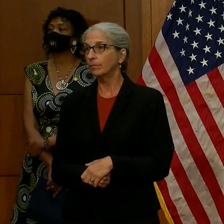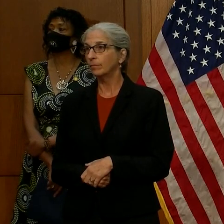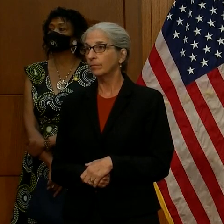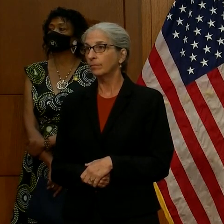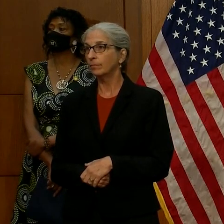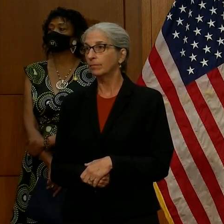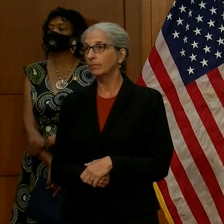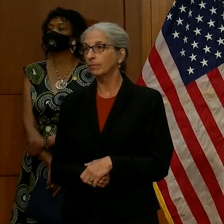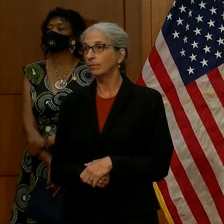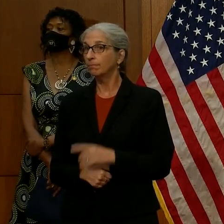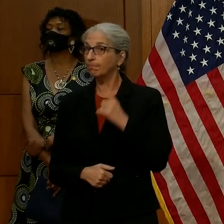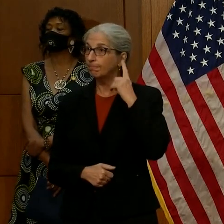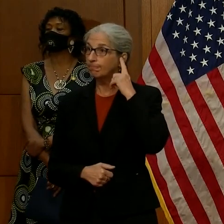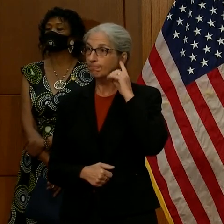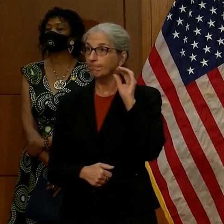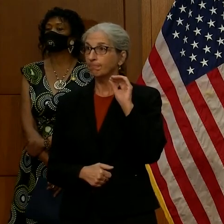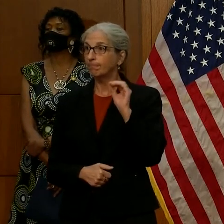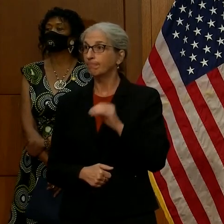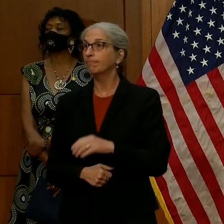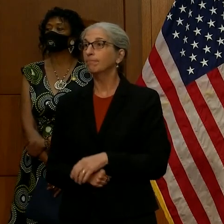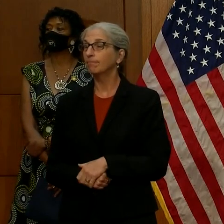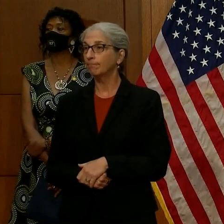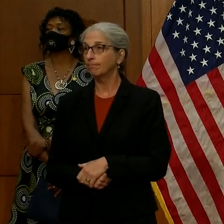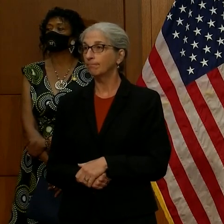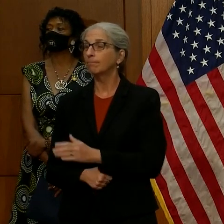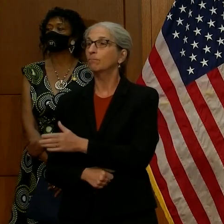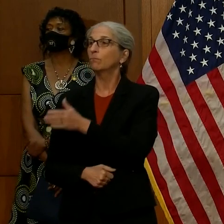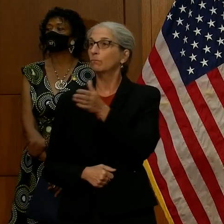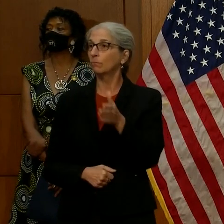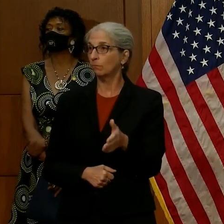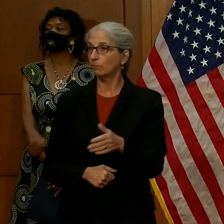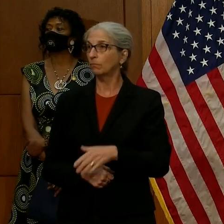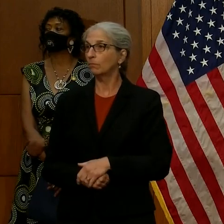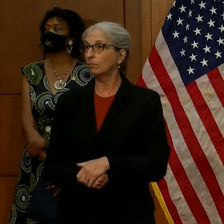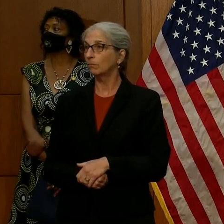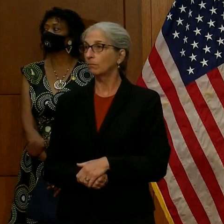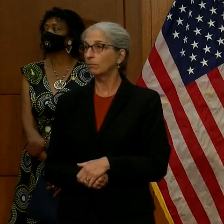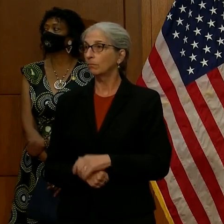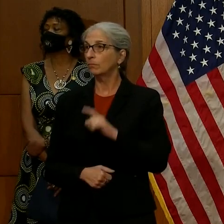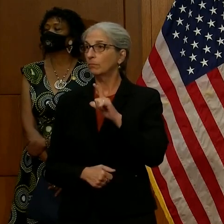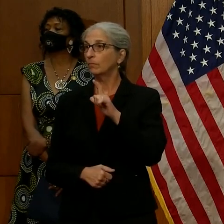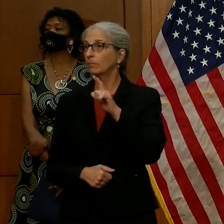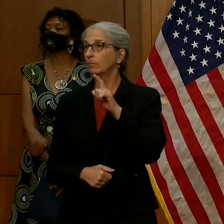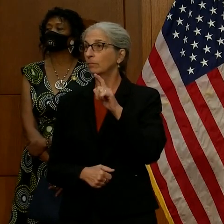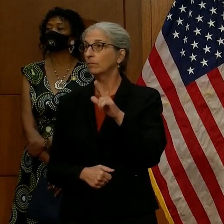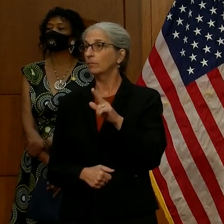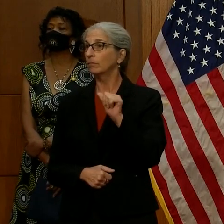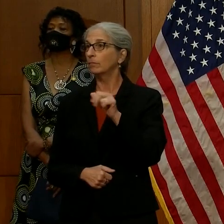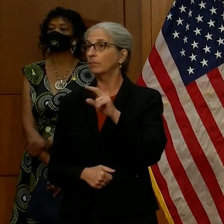Tracy? All right, we will go to Luann Reif with Roanoke Times.